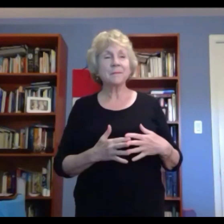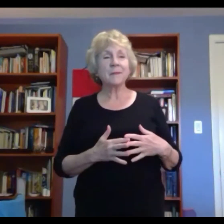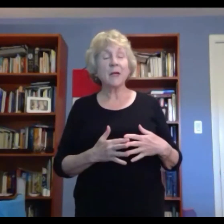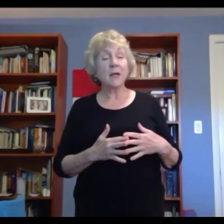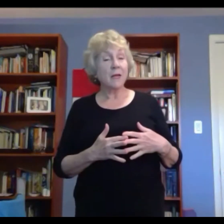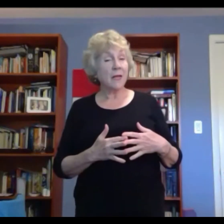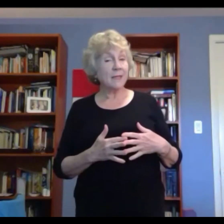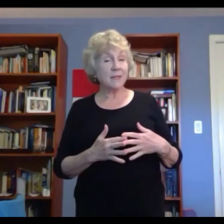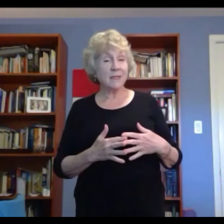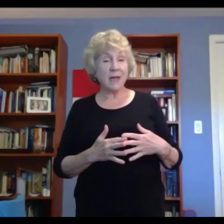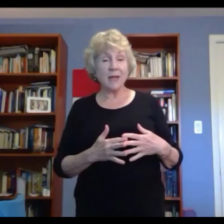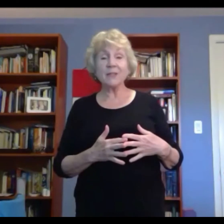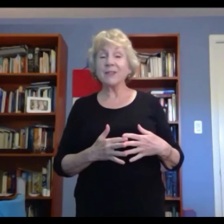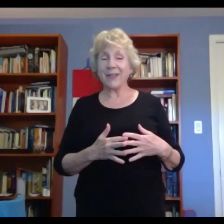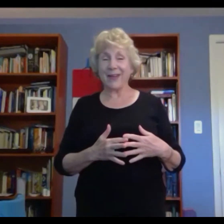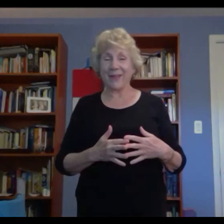Let's sing it together.